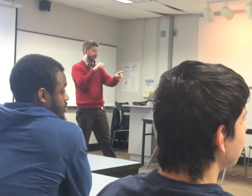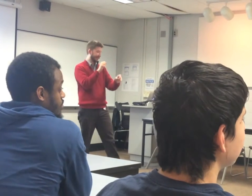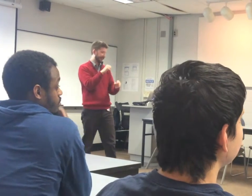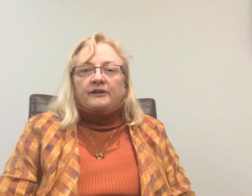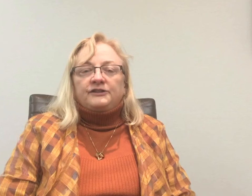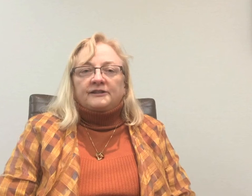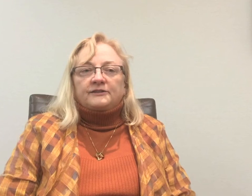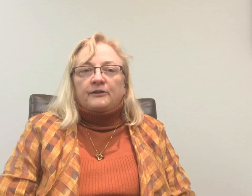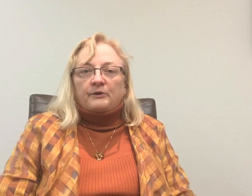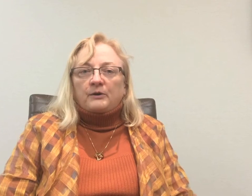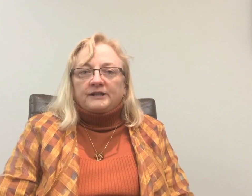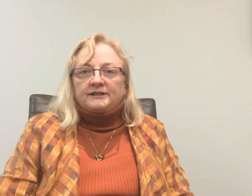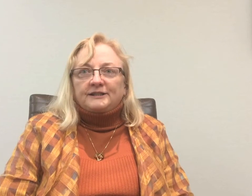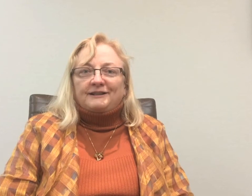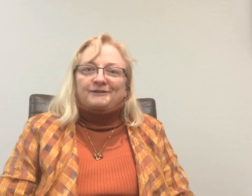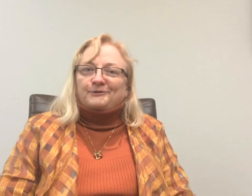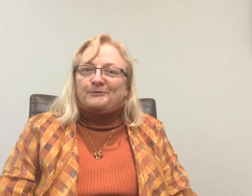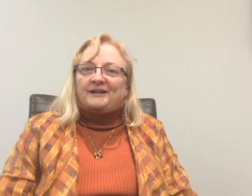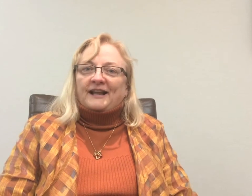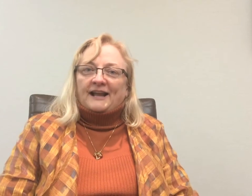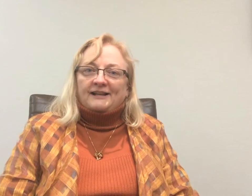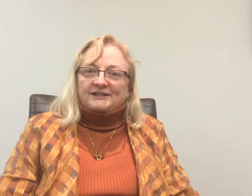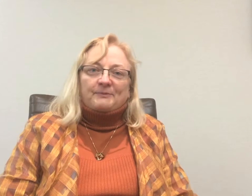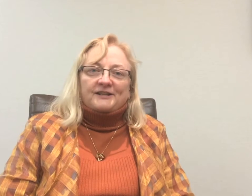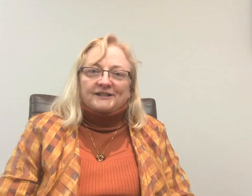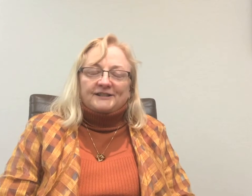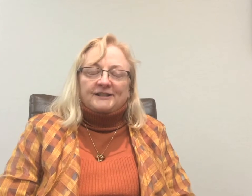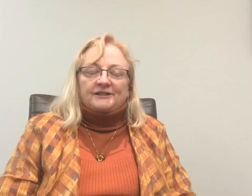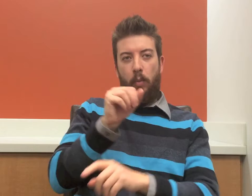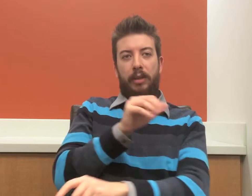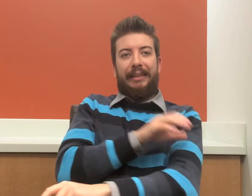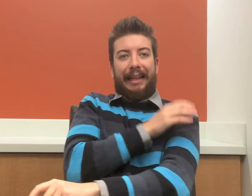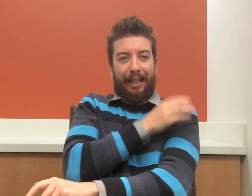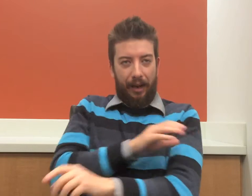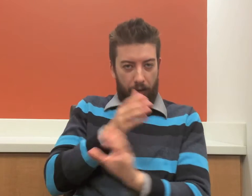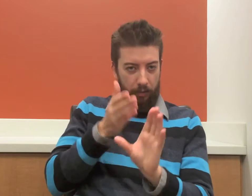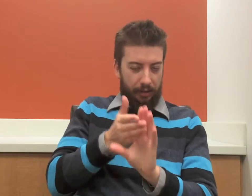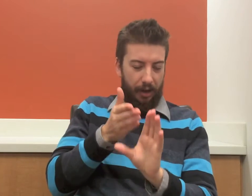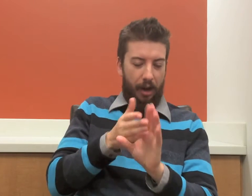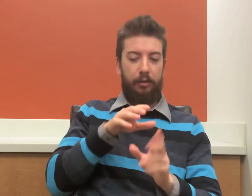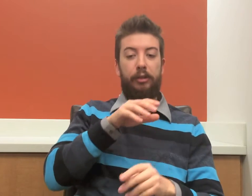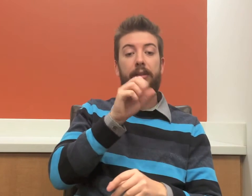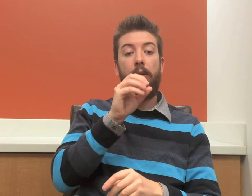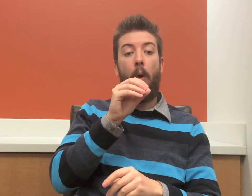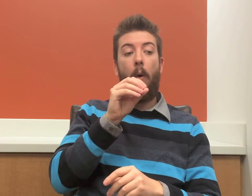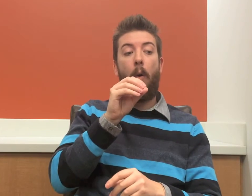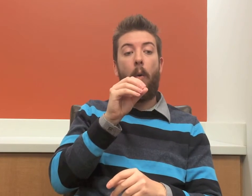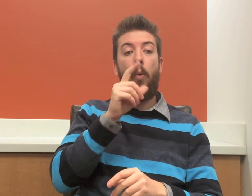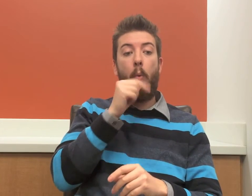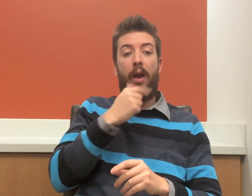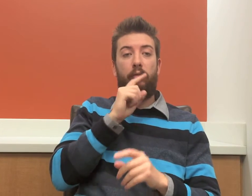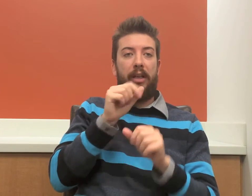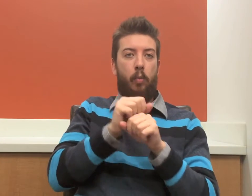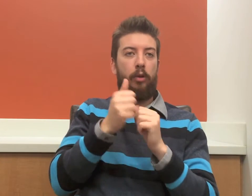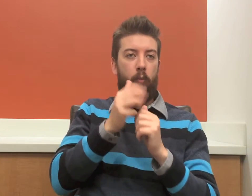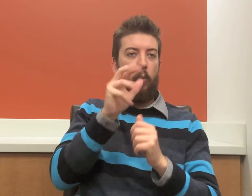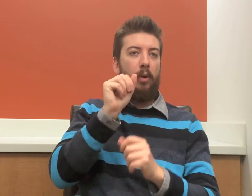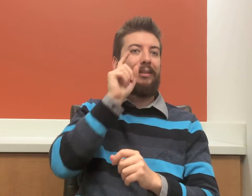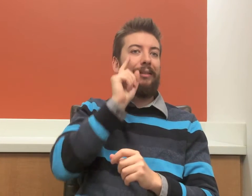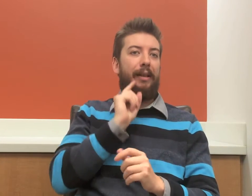rather than just throw you into the classroom and expect you to teach. the training was in clinical psychology, so